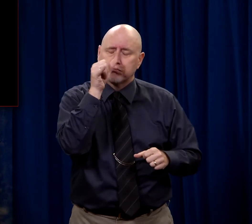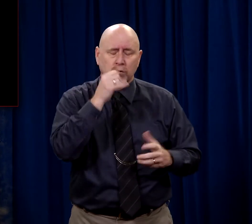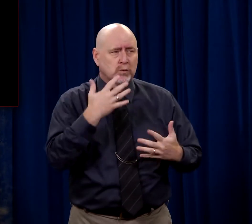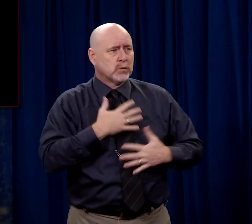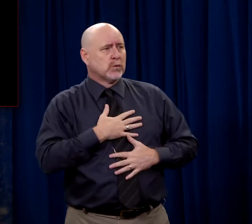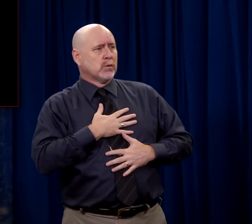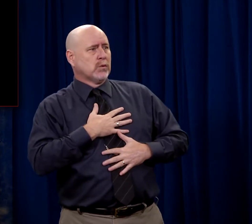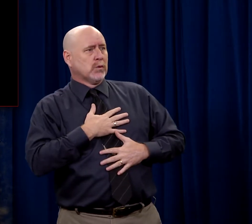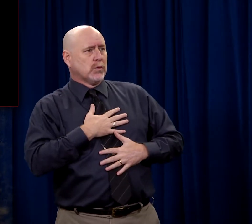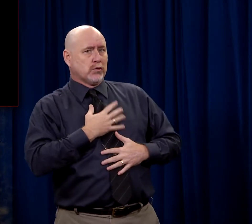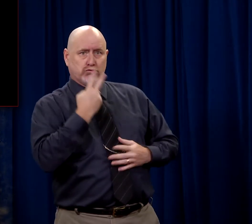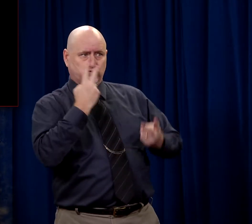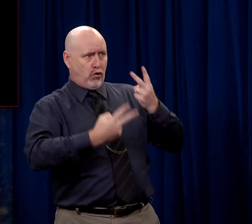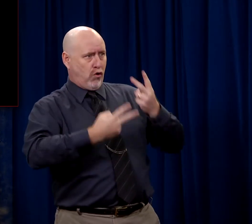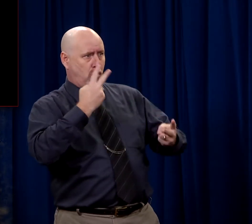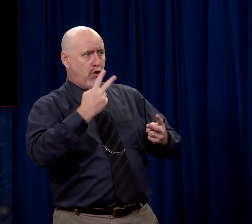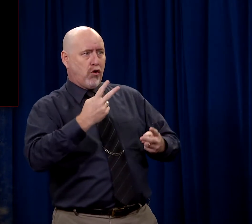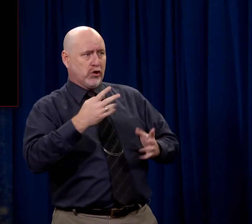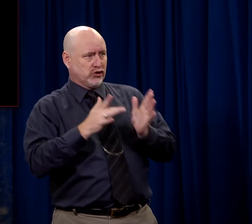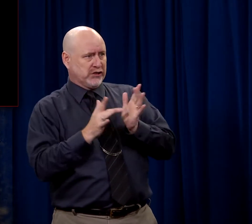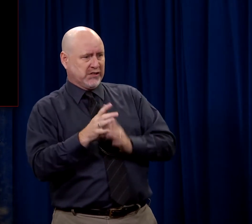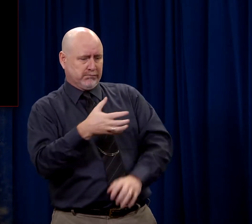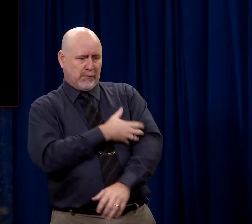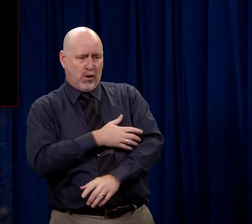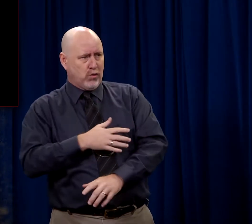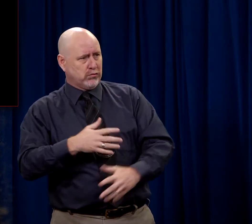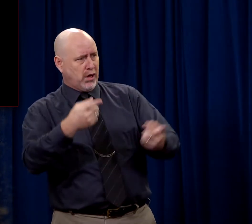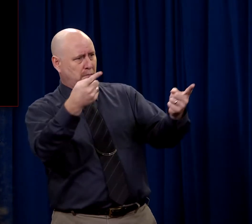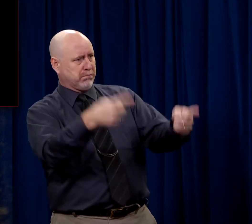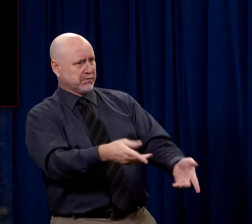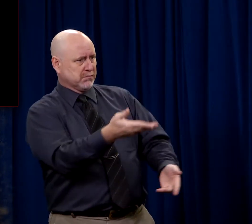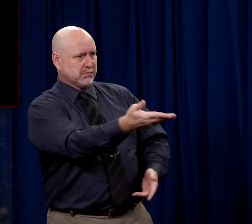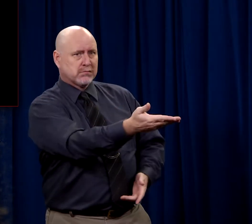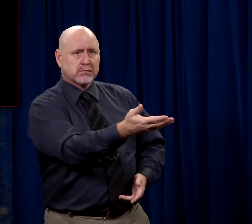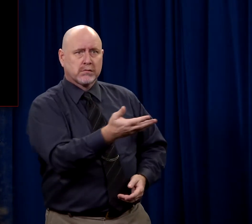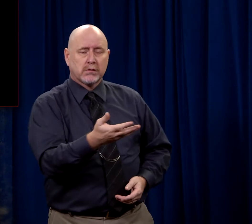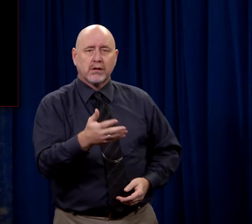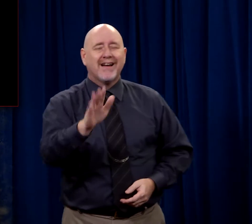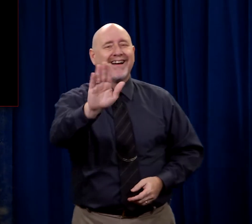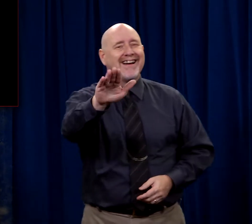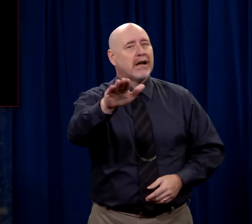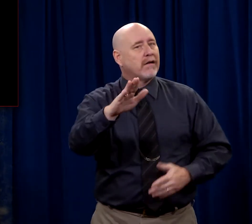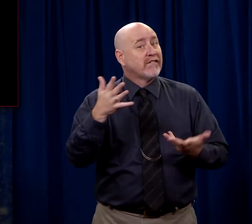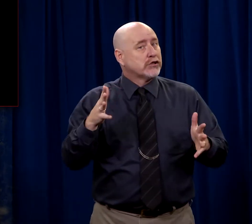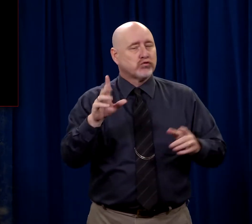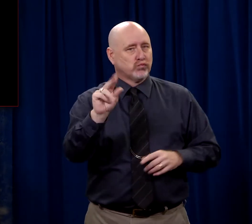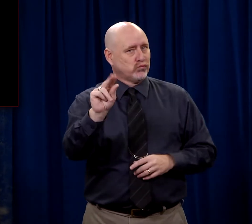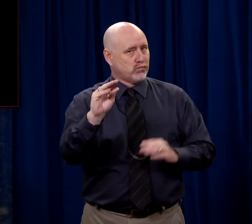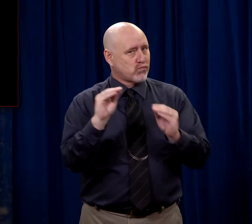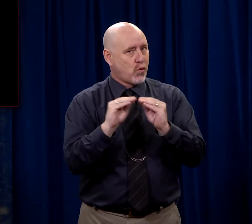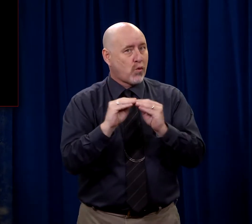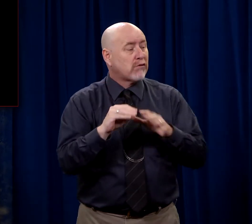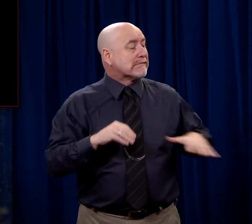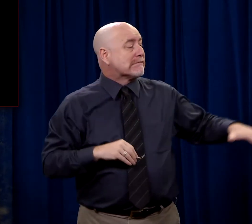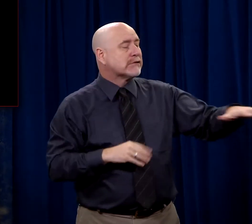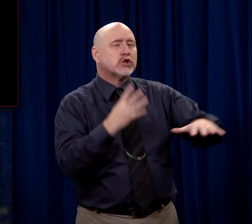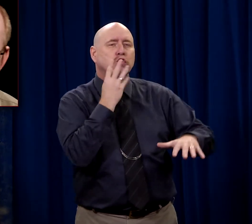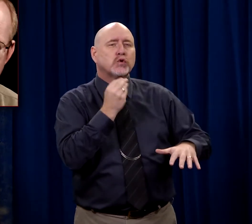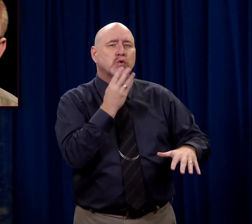dramatic experience of the power of Jesus Christ. Now, that's not all it was though. There were some Jews